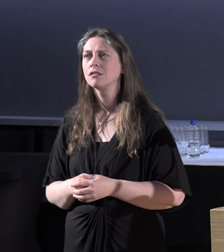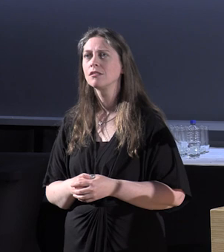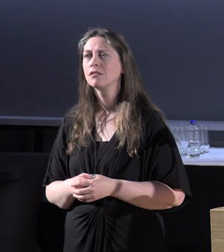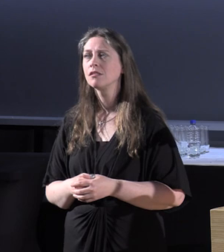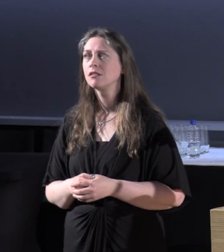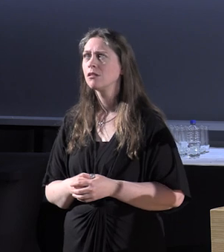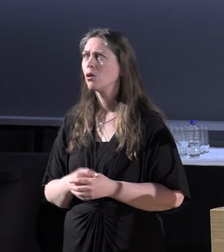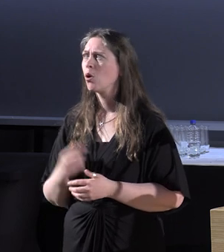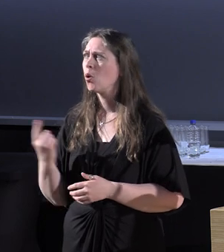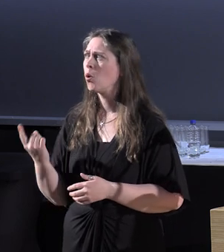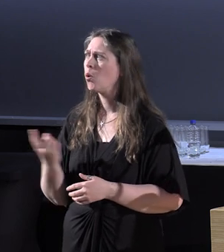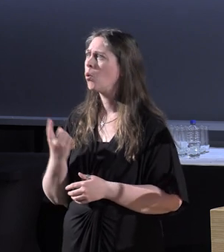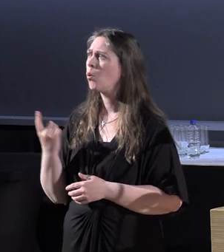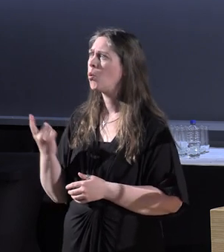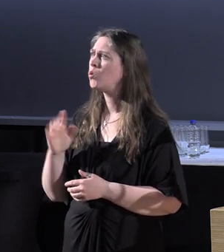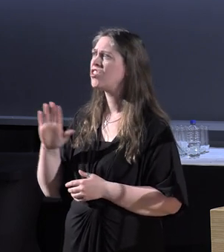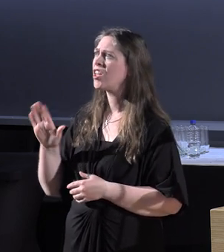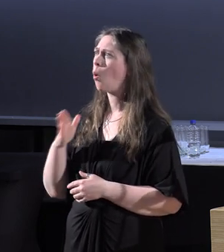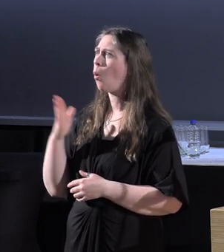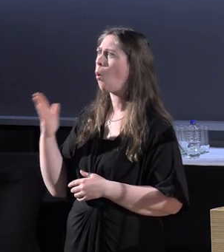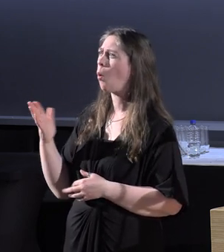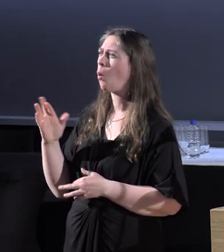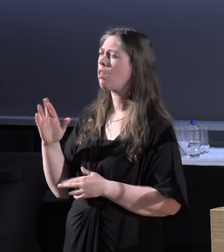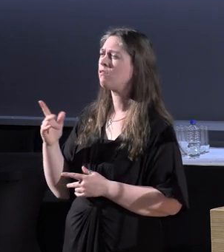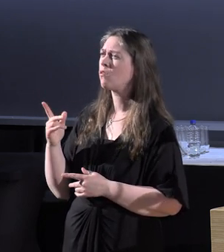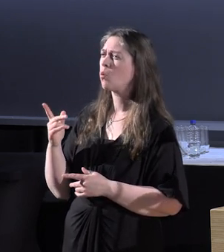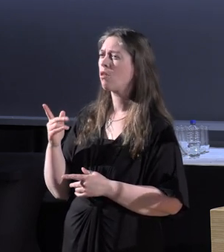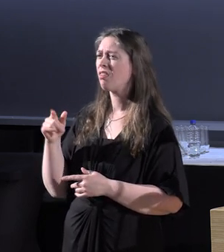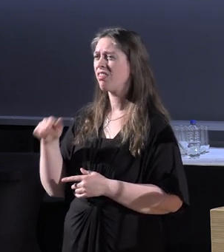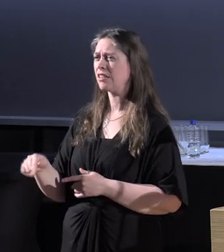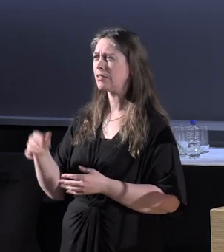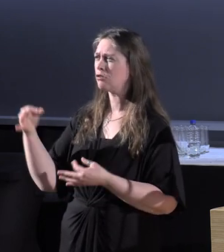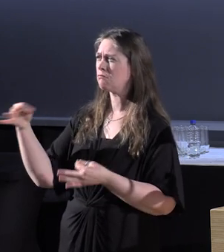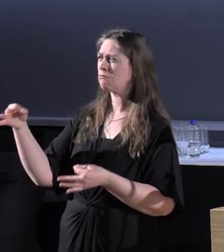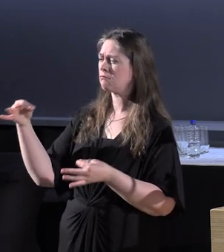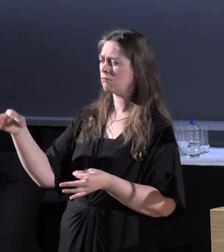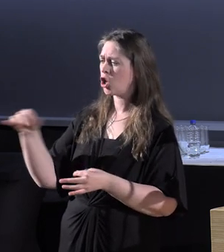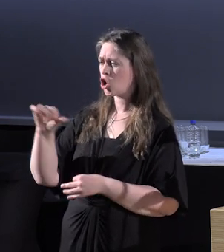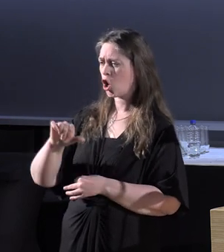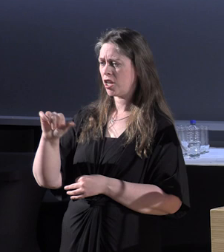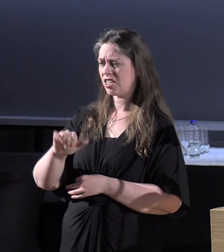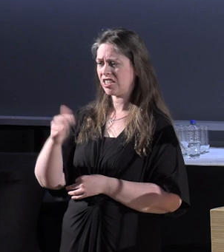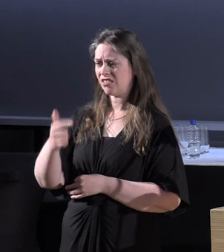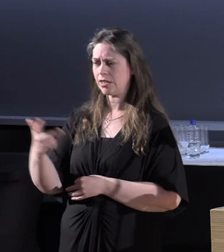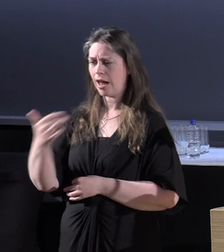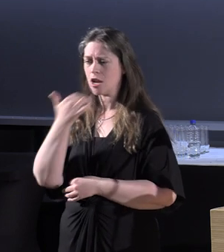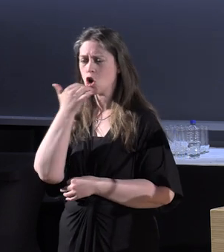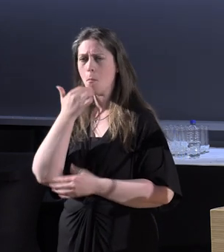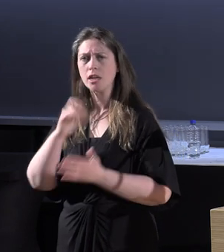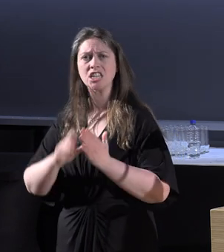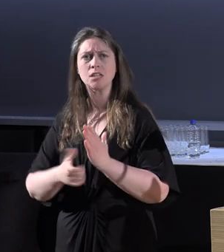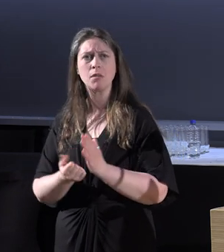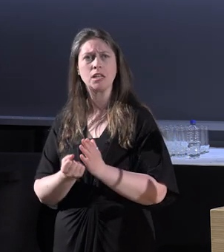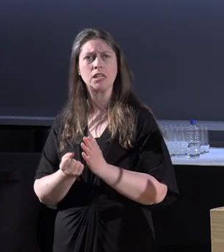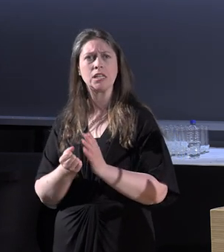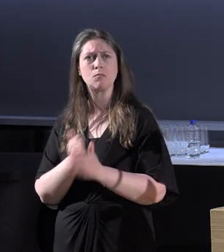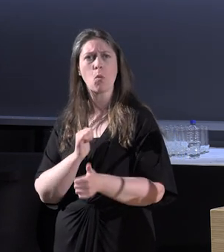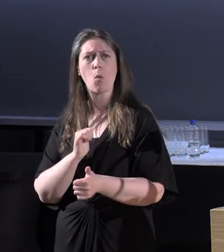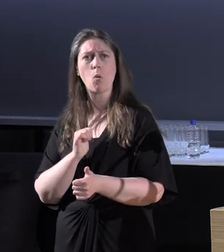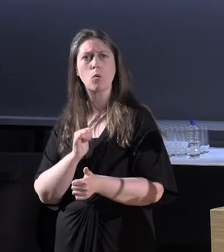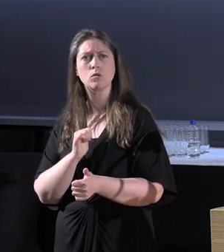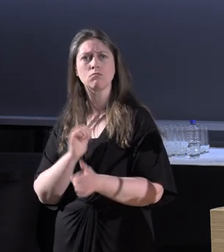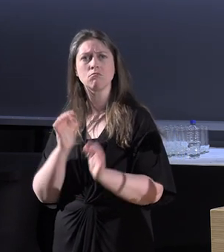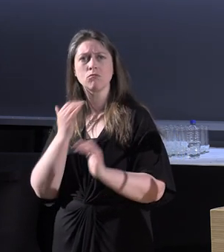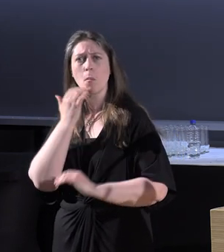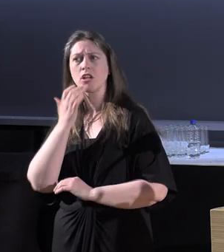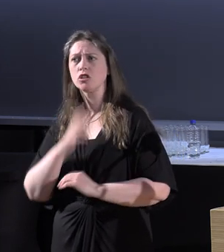Who is the all in sport for all? Because in 1978, there wasn't a lot of disability sport going on. And